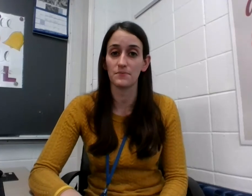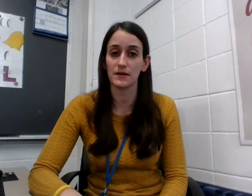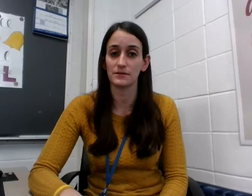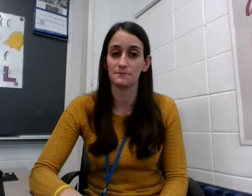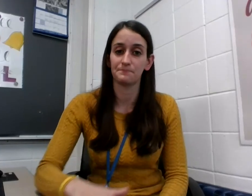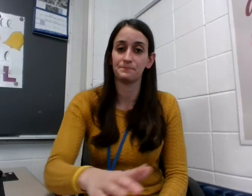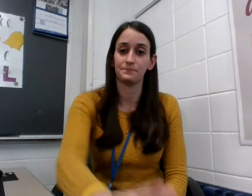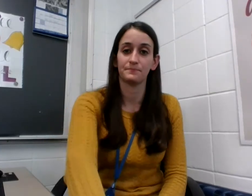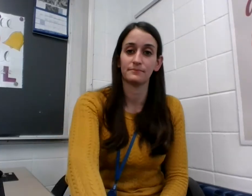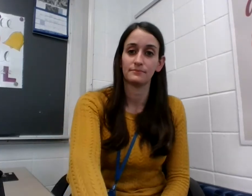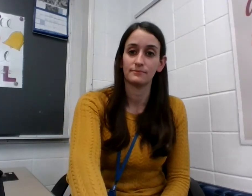things.